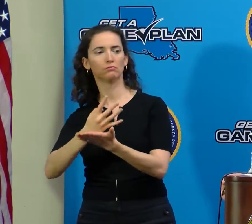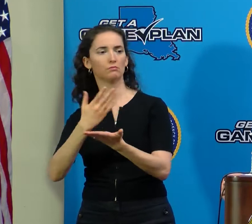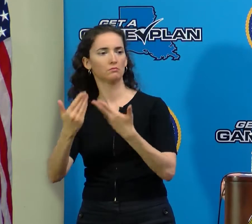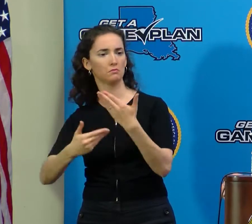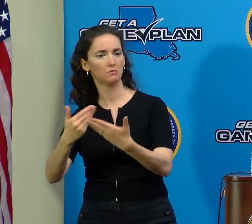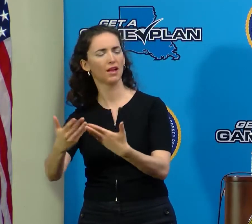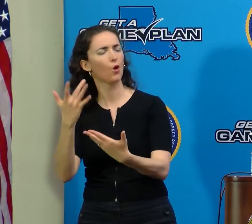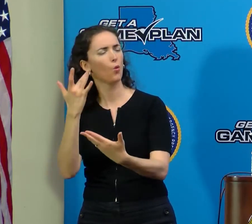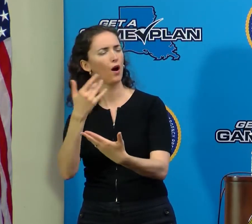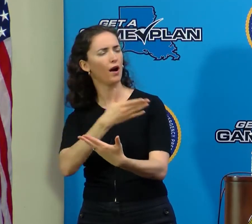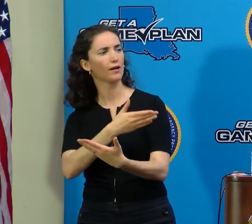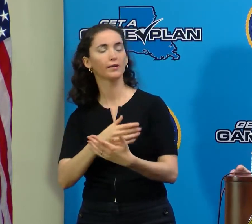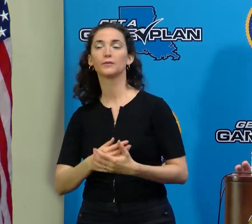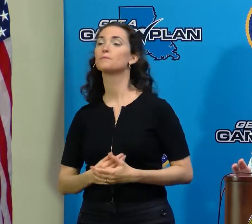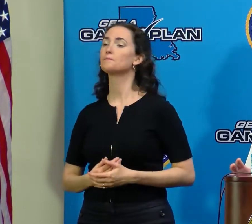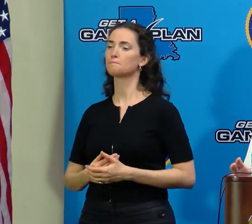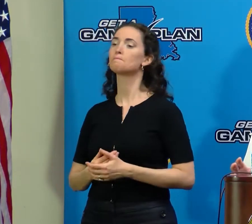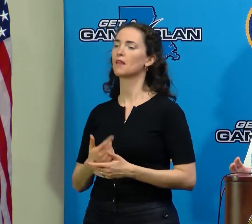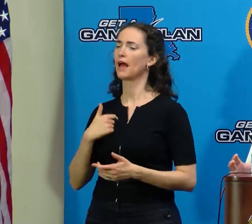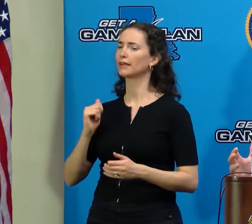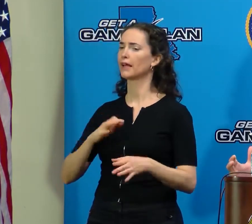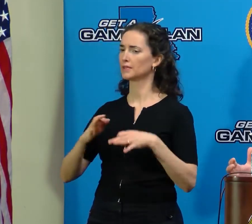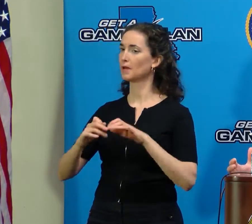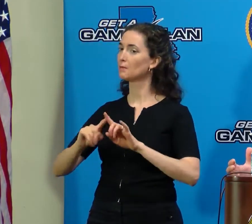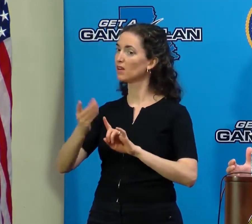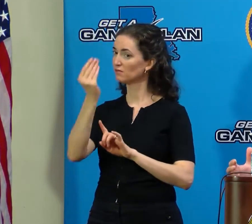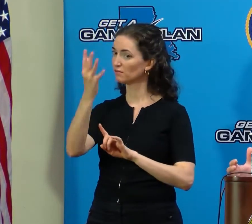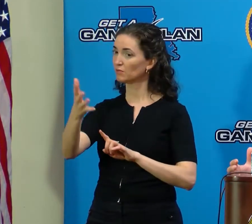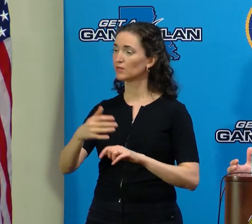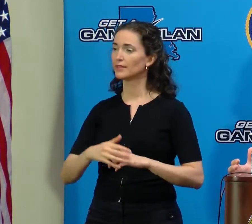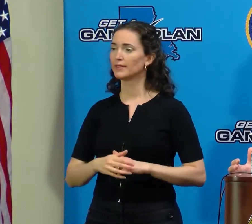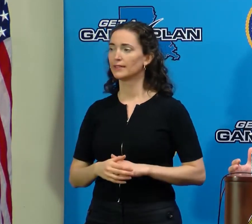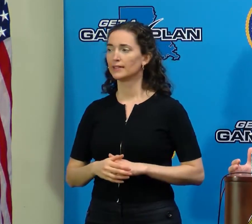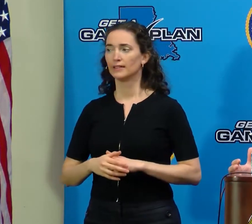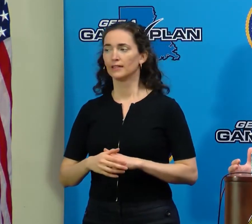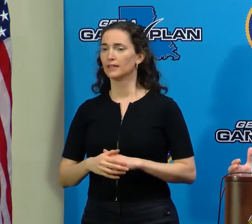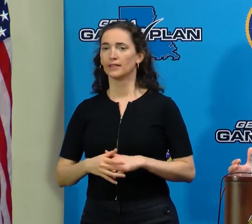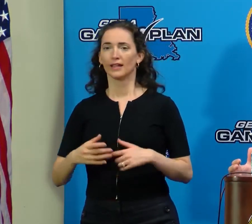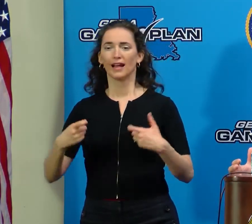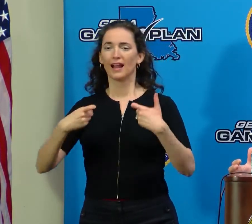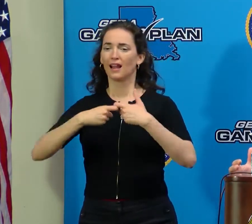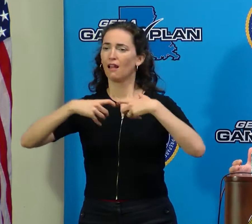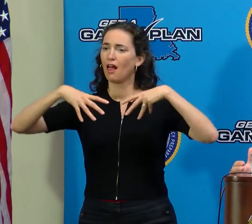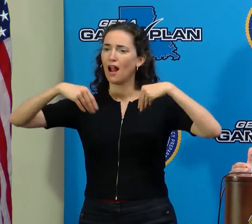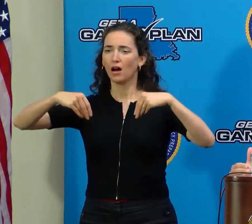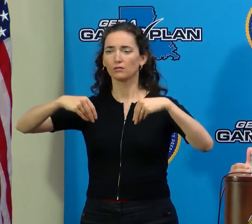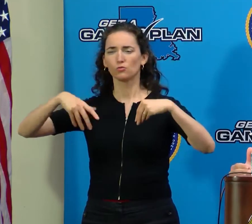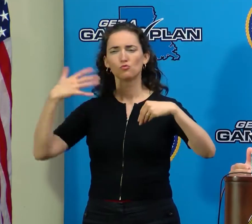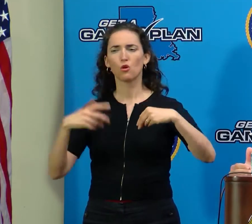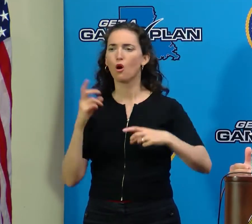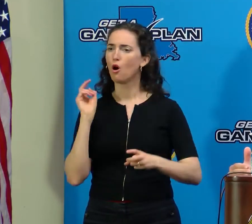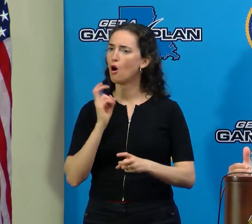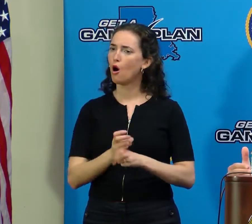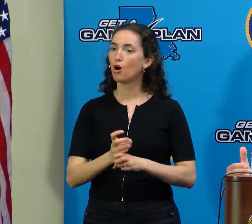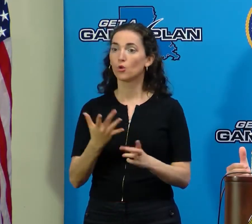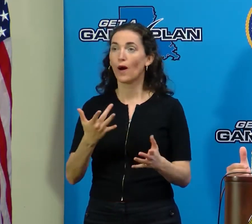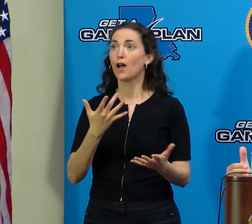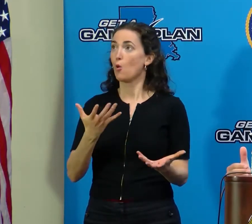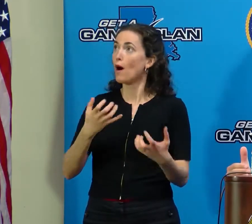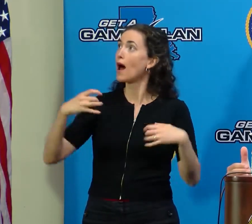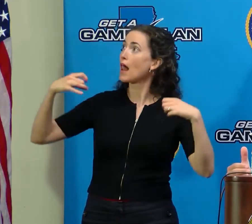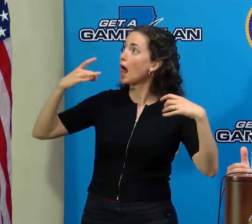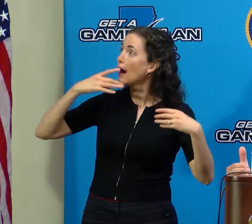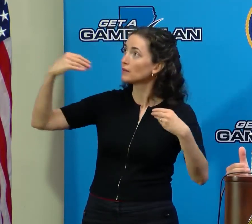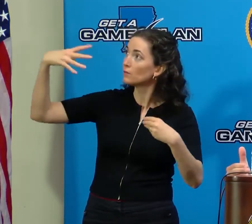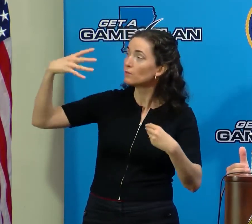Yeah, and look, it's very difficult to be without power, whether it's because you want lights or an air